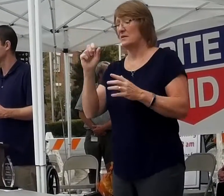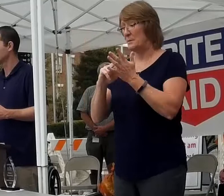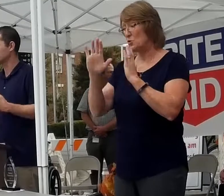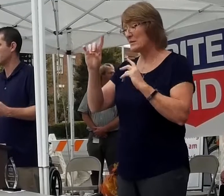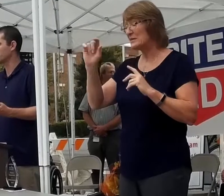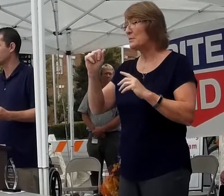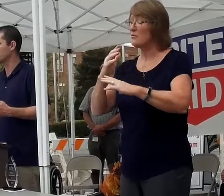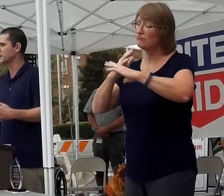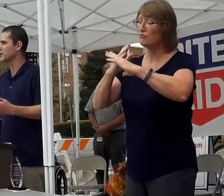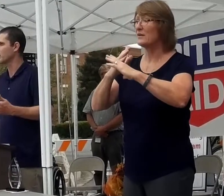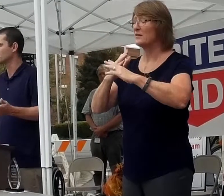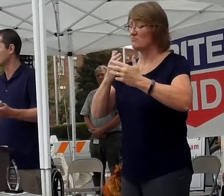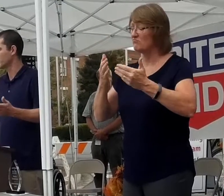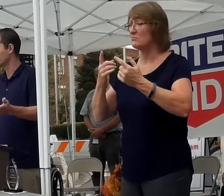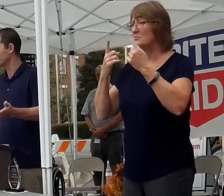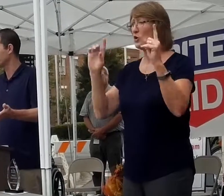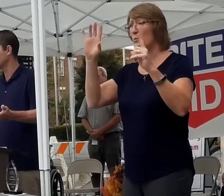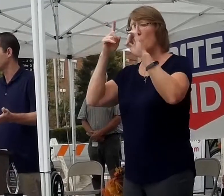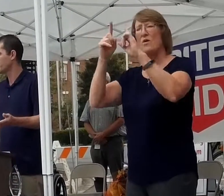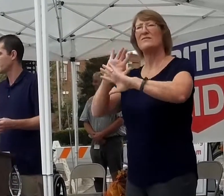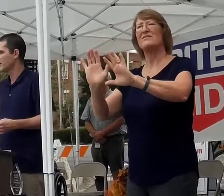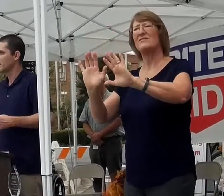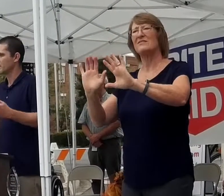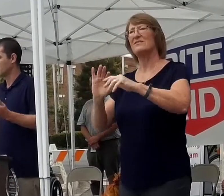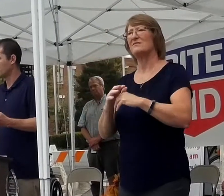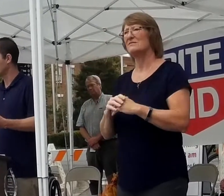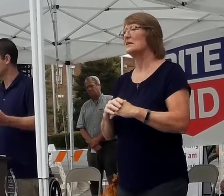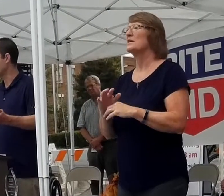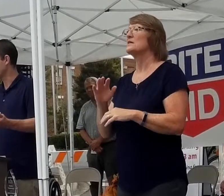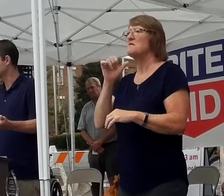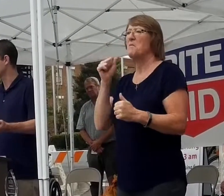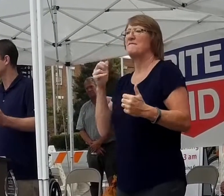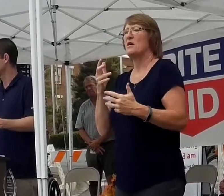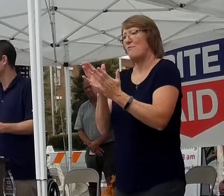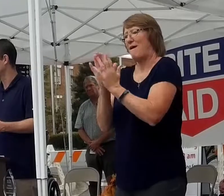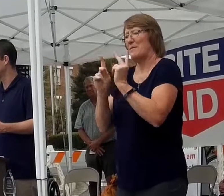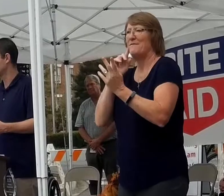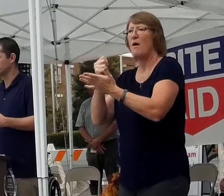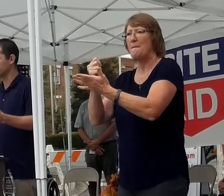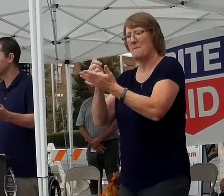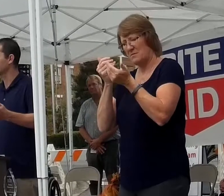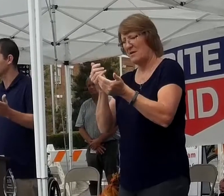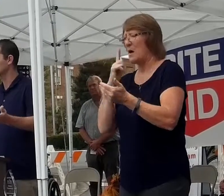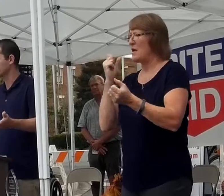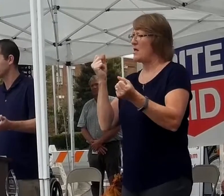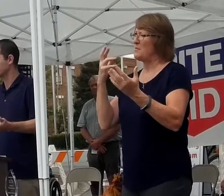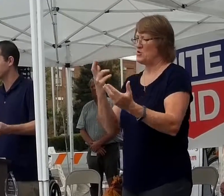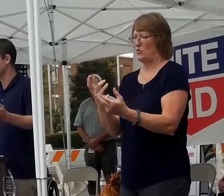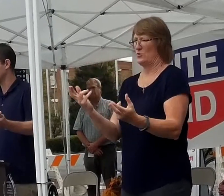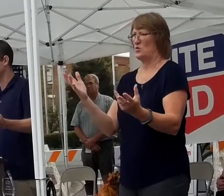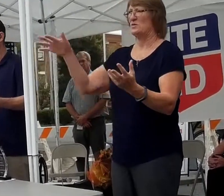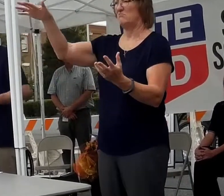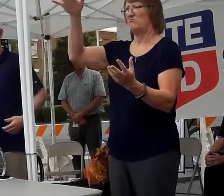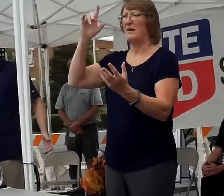to stop you from achieving what you want to do in life. But don't be afraid to ask people for help, because there's plenty of resources out